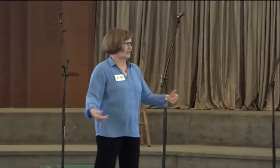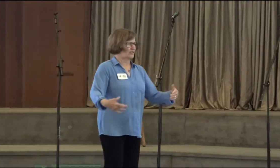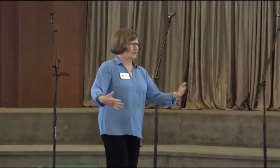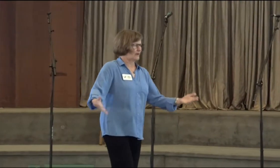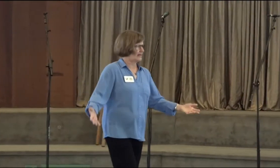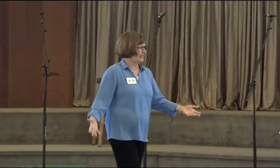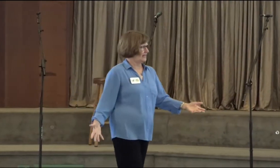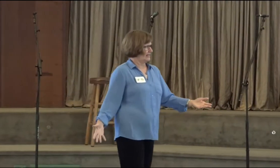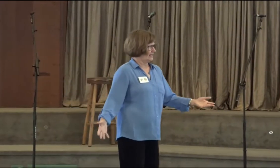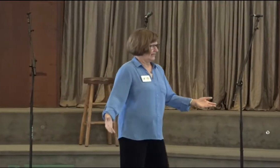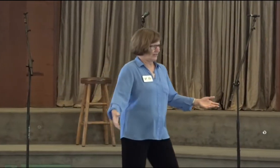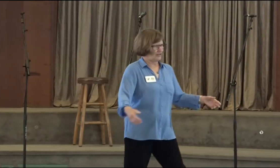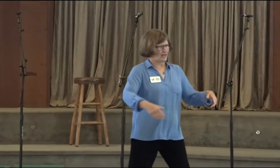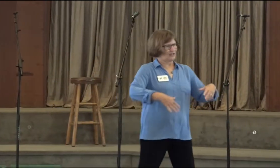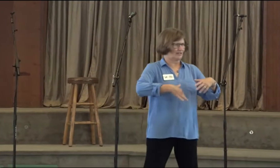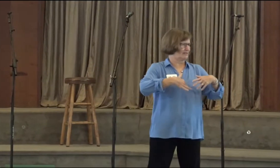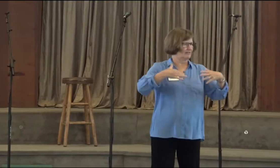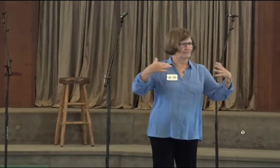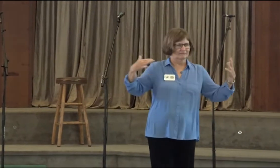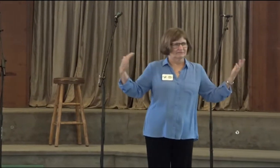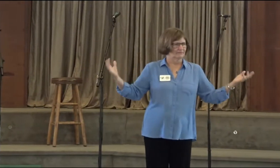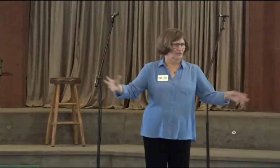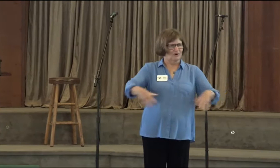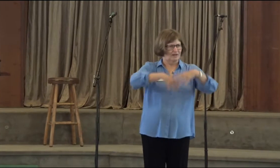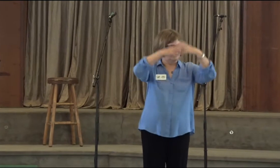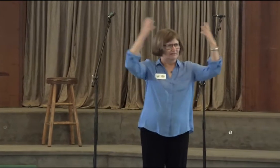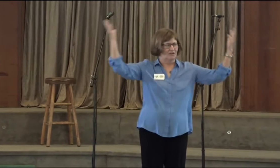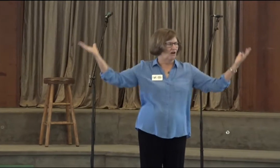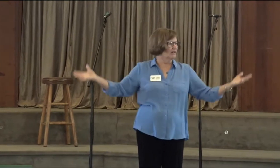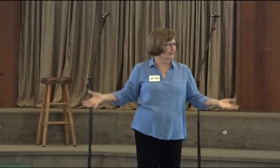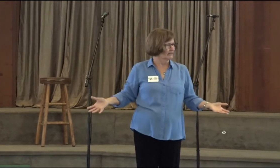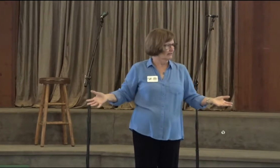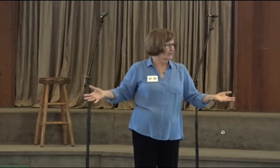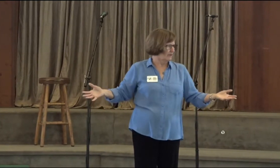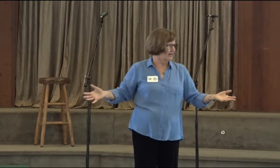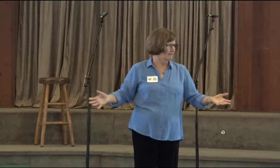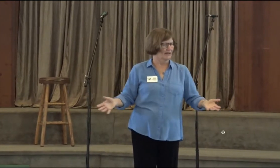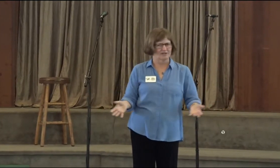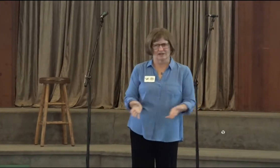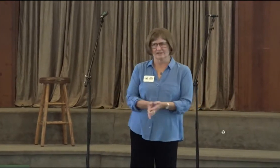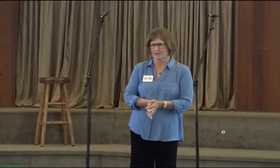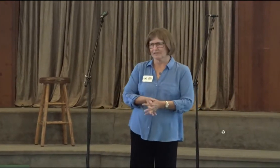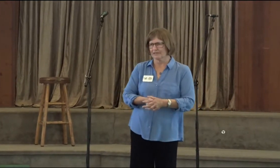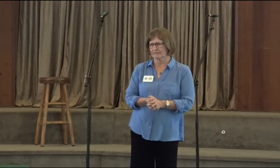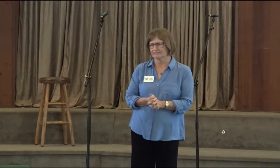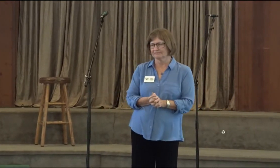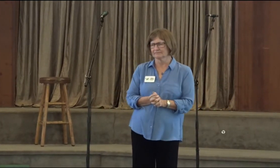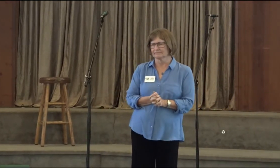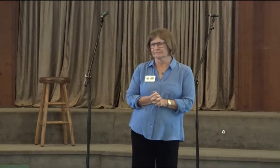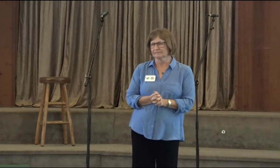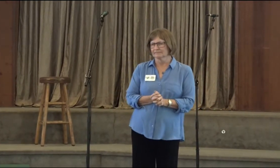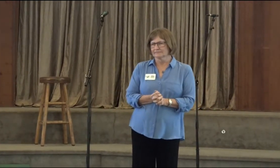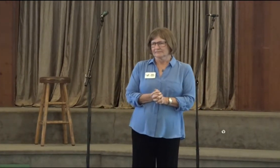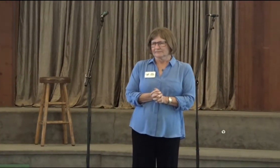You're not just your body. You're not just, you are all of it. Body, mind, heart, and spirit.